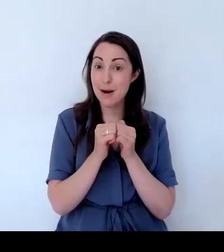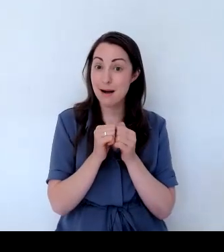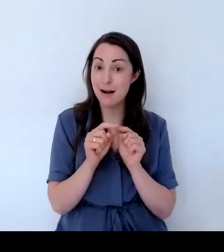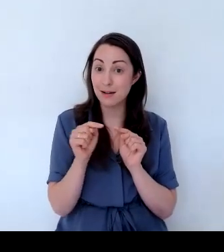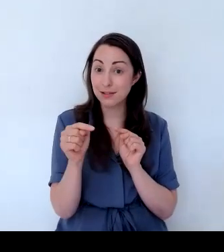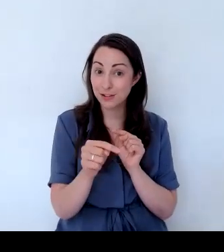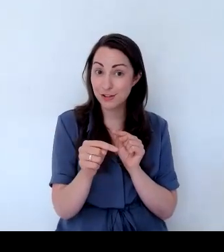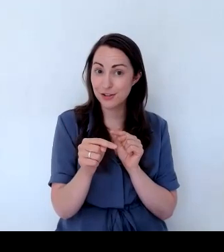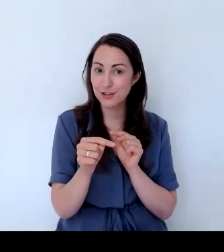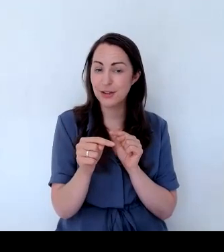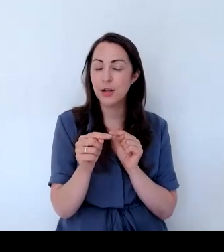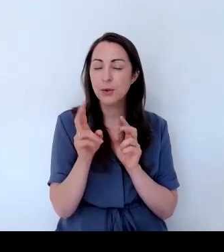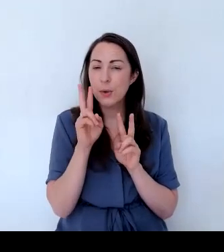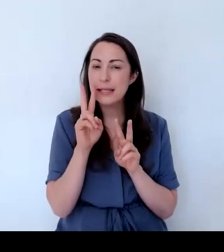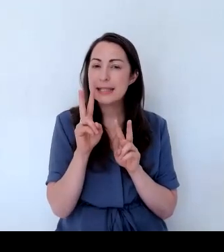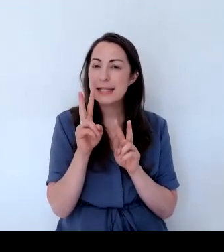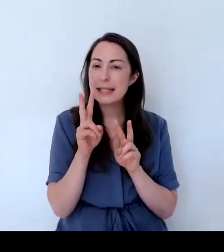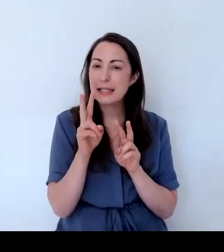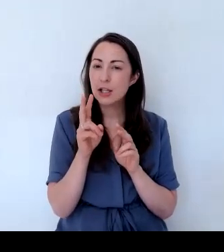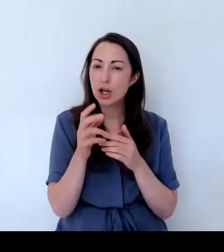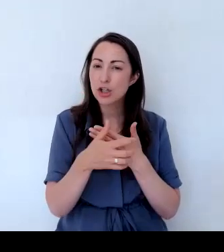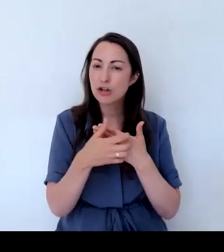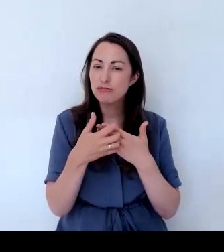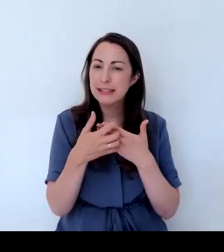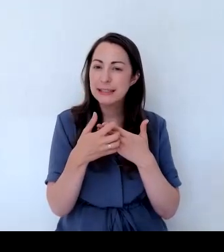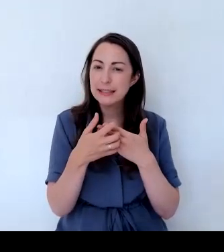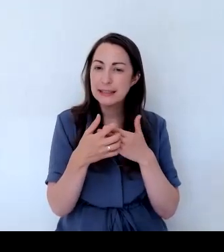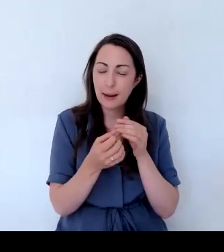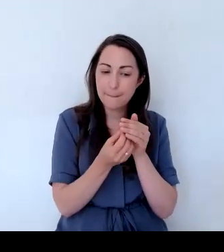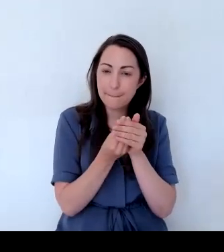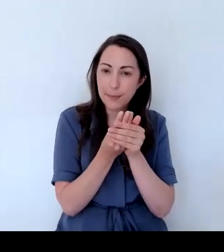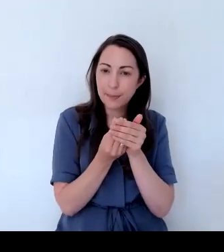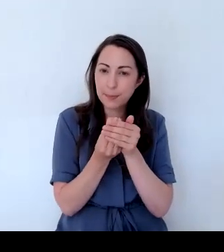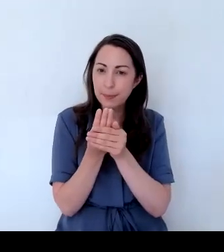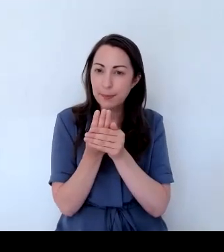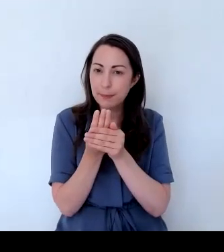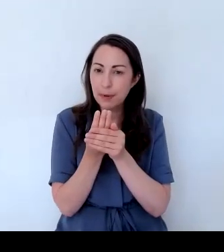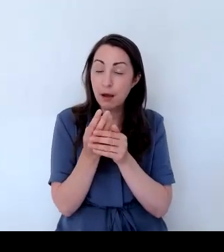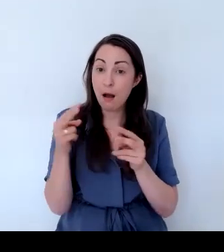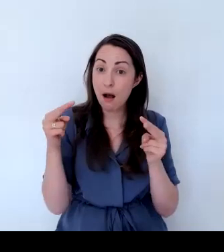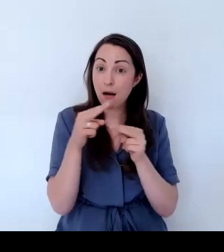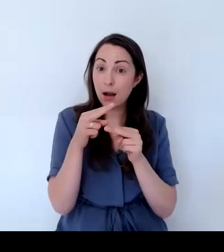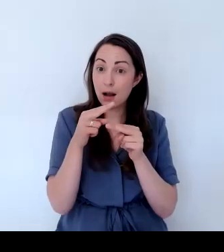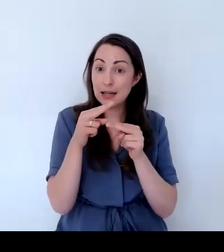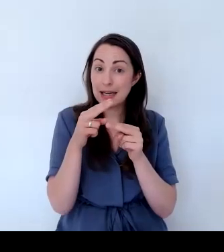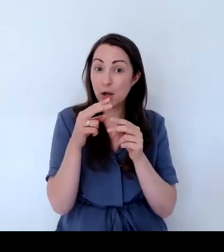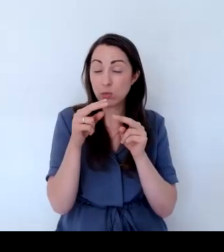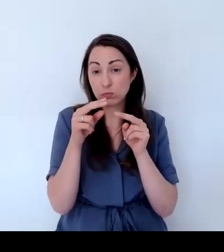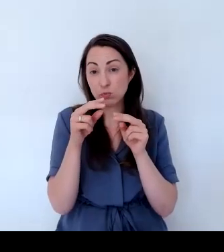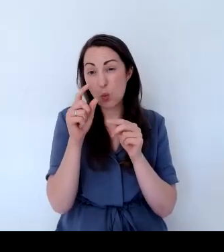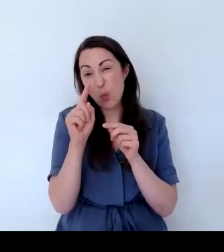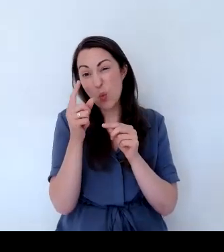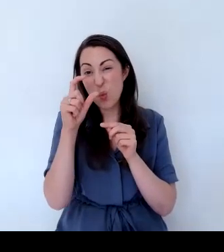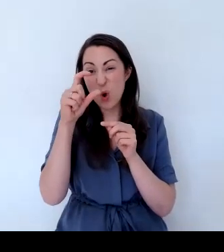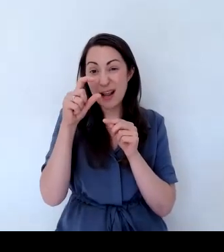tips showing back through. Cut down to an inch above the green tips coming through.